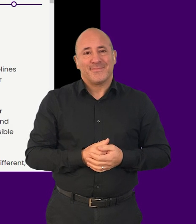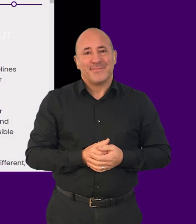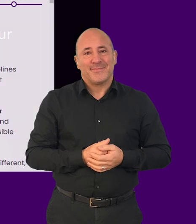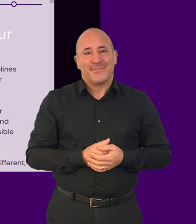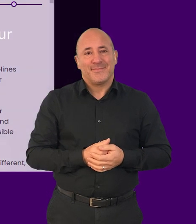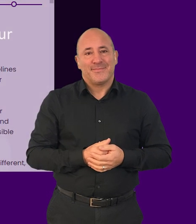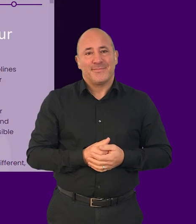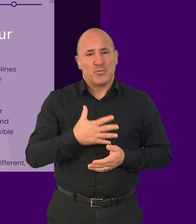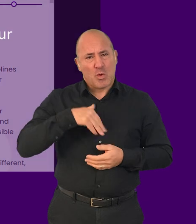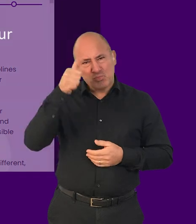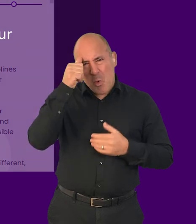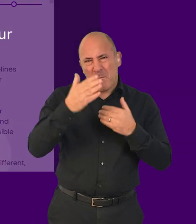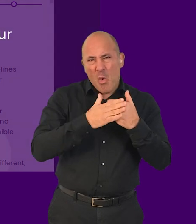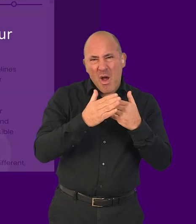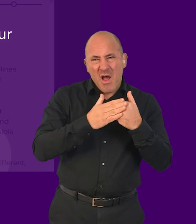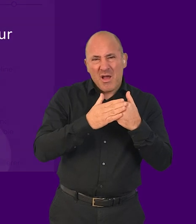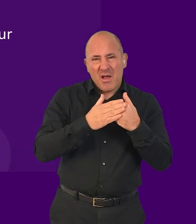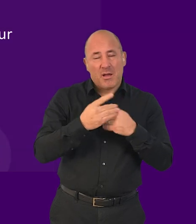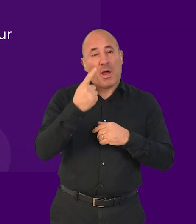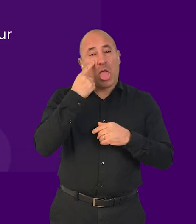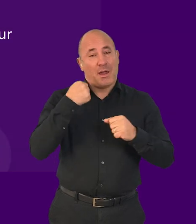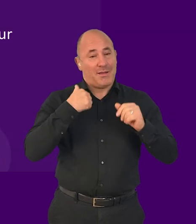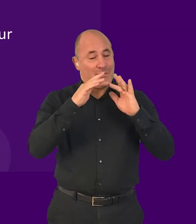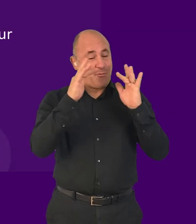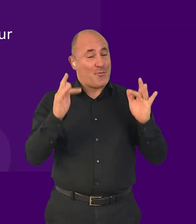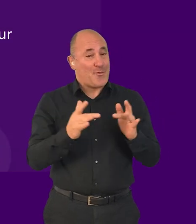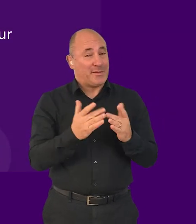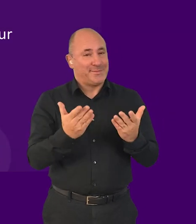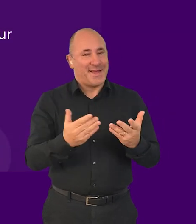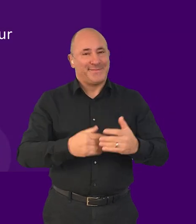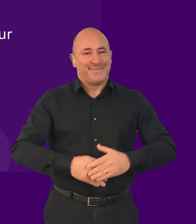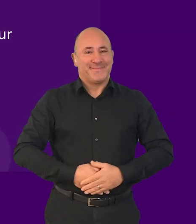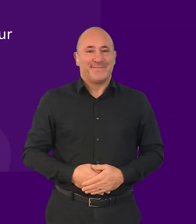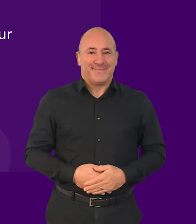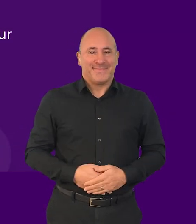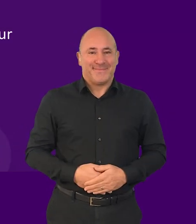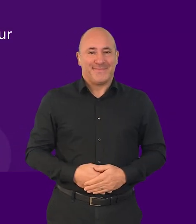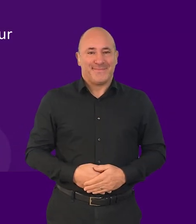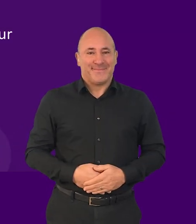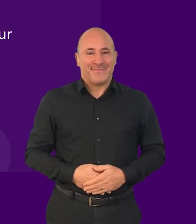To find out more about accessibility, visit our website at tetralogical.com